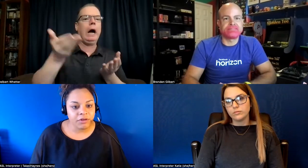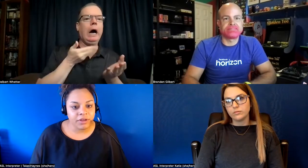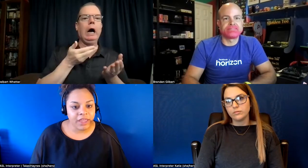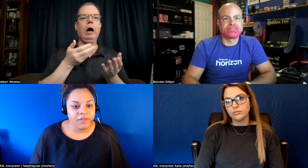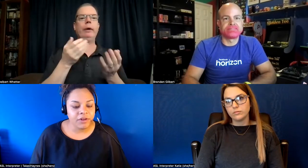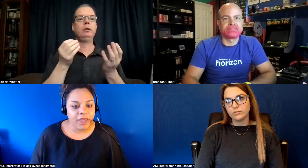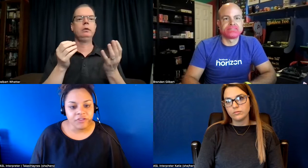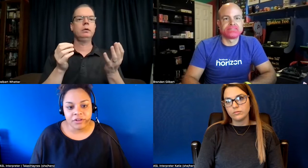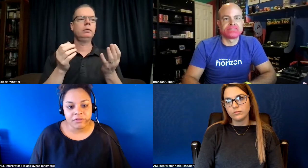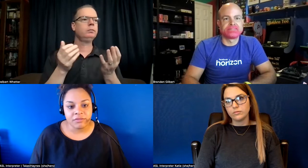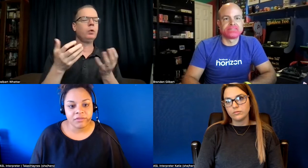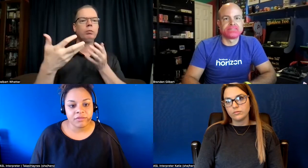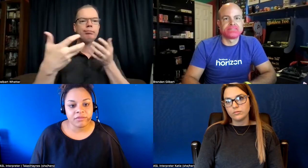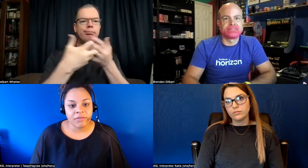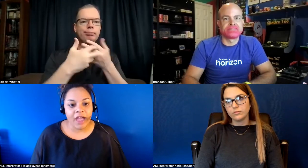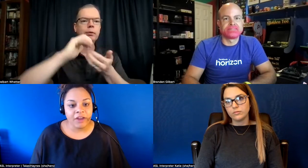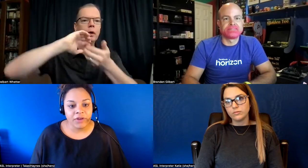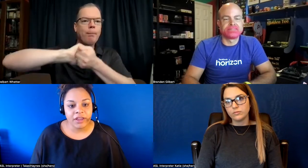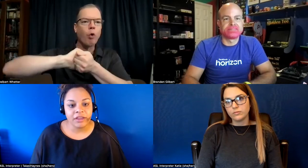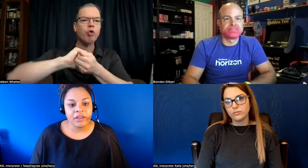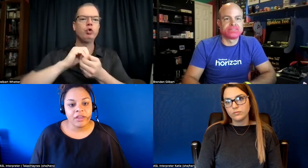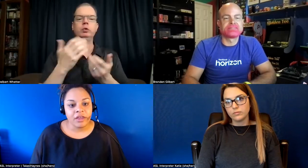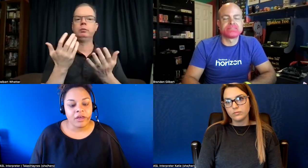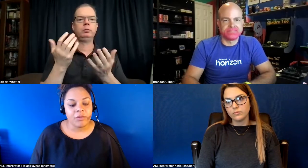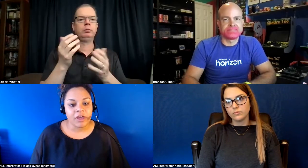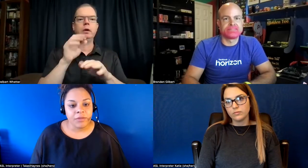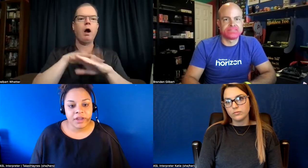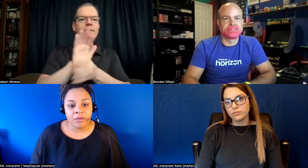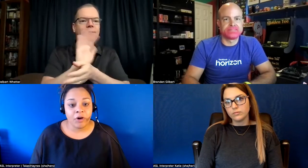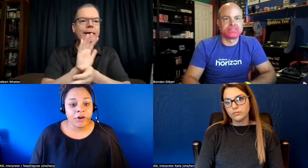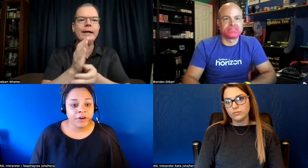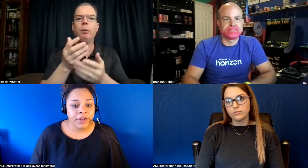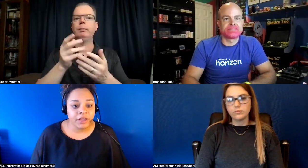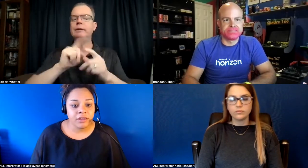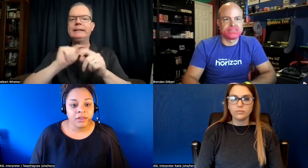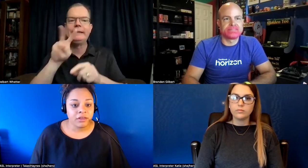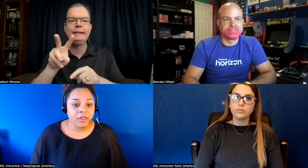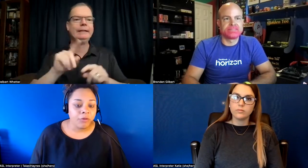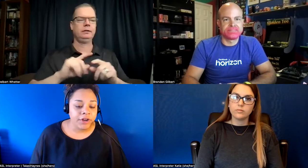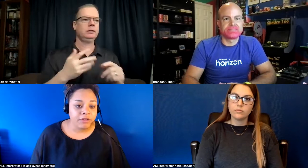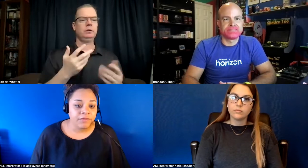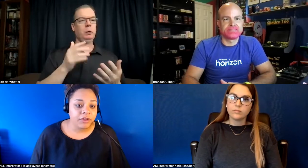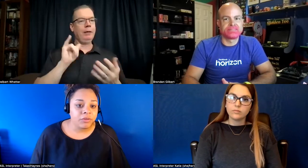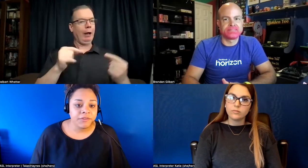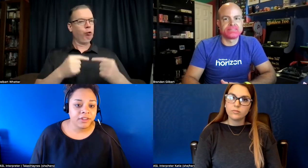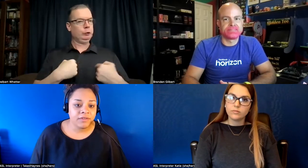can't even imagine hiring accommodating partnering collaborating on films tv